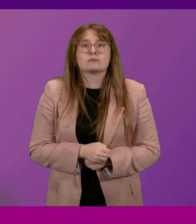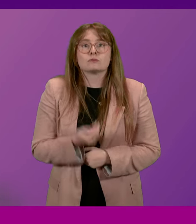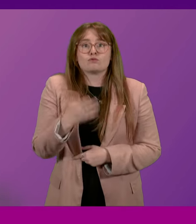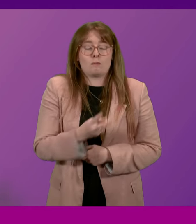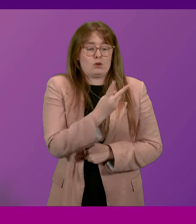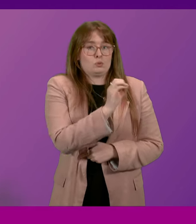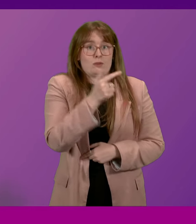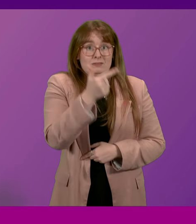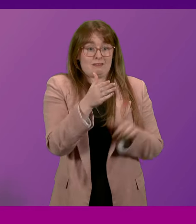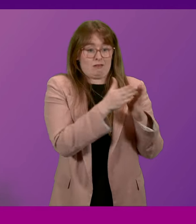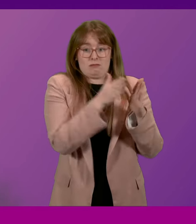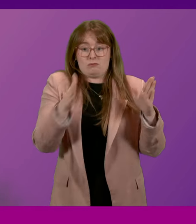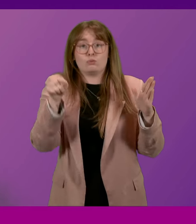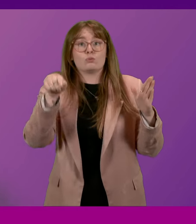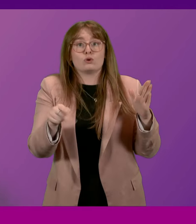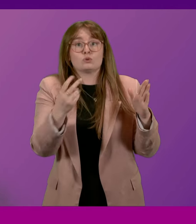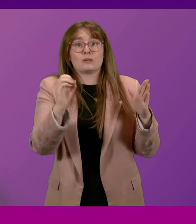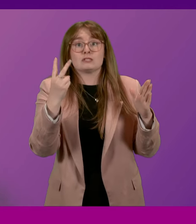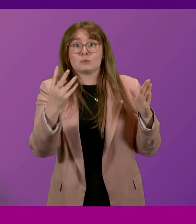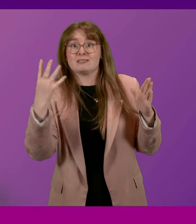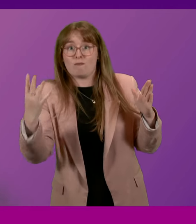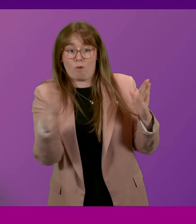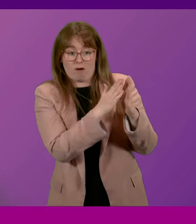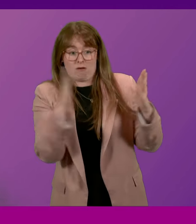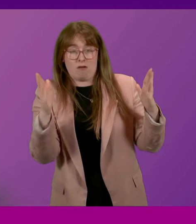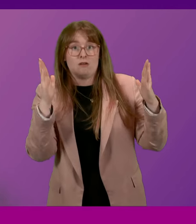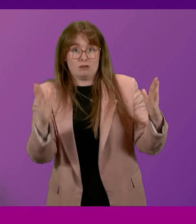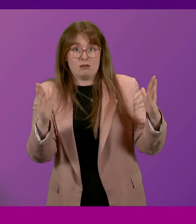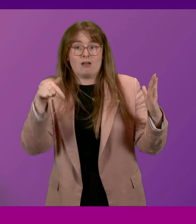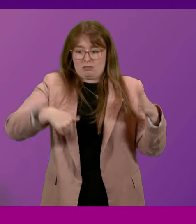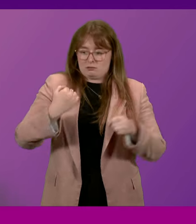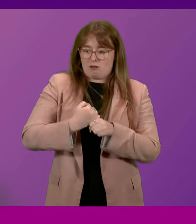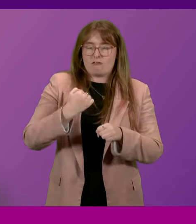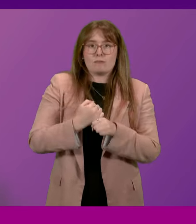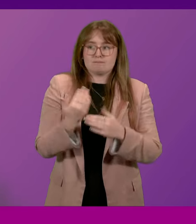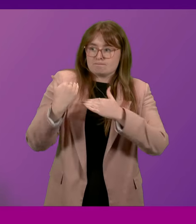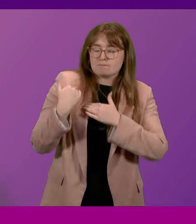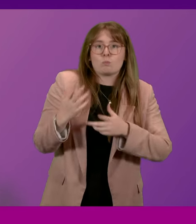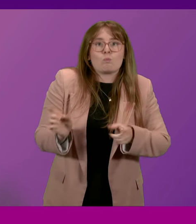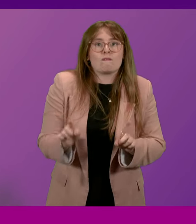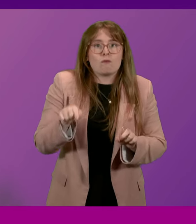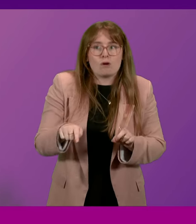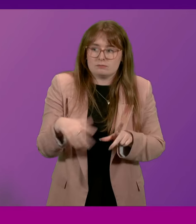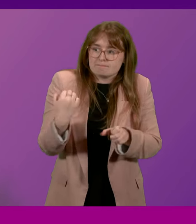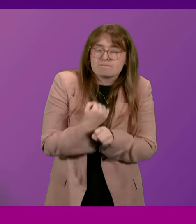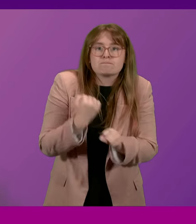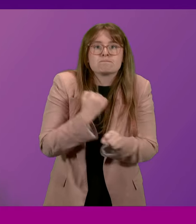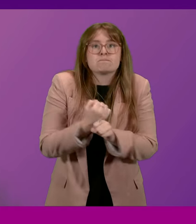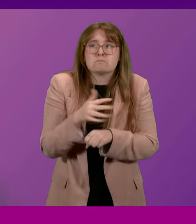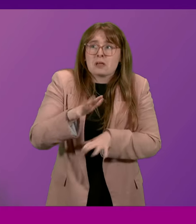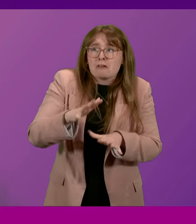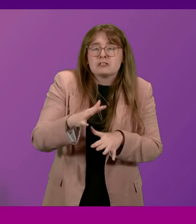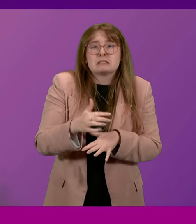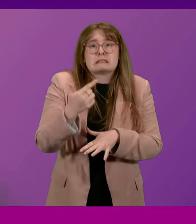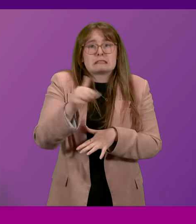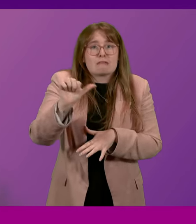Between 2007 and 2024, this government was responsible for the construction of an average of